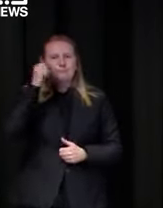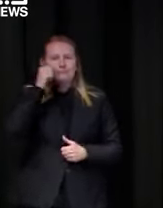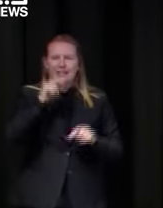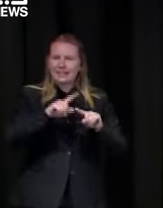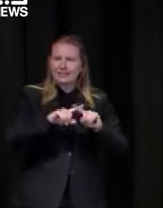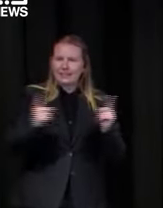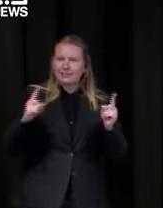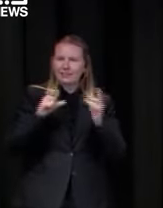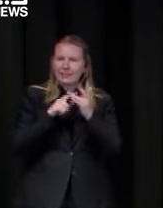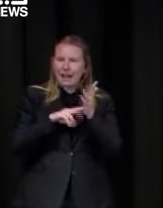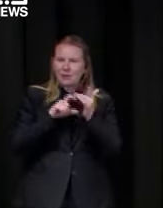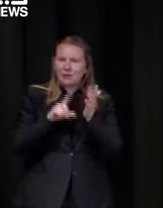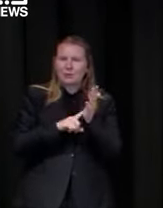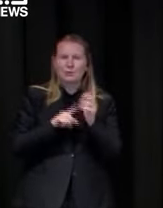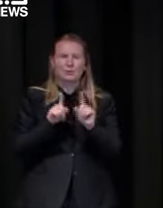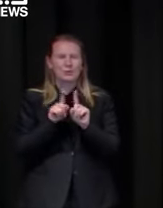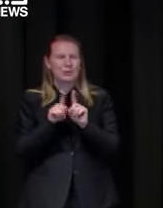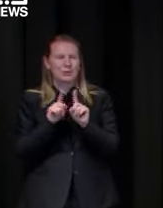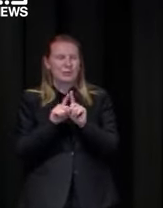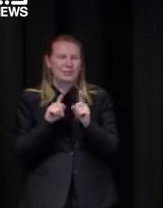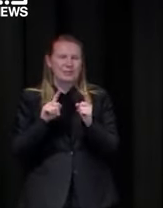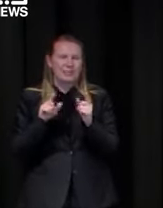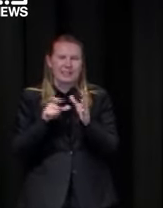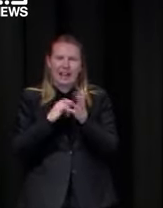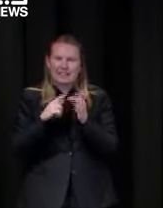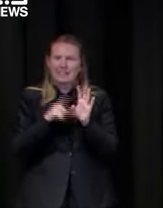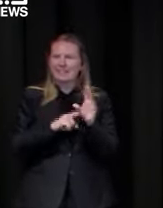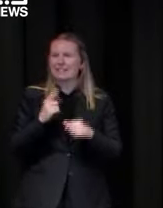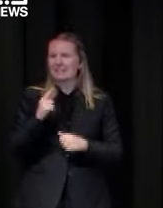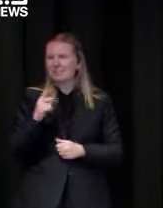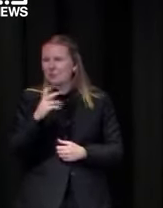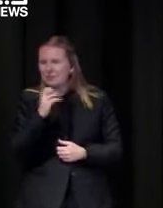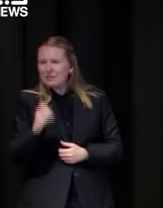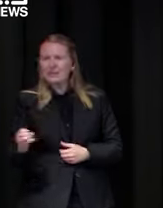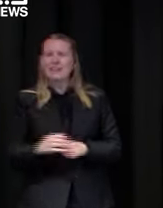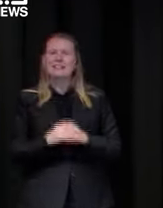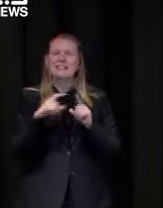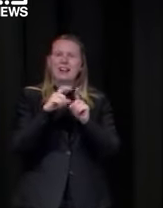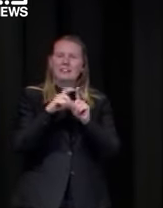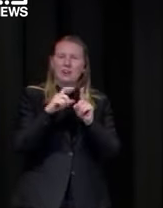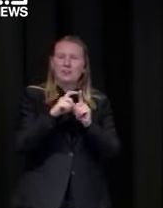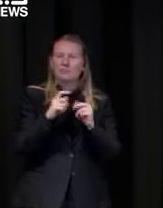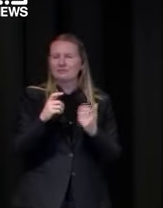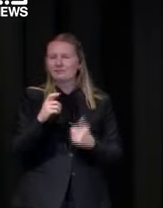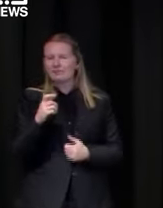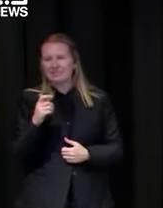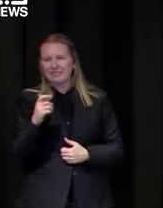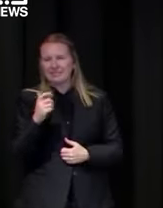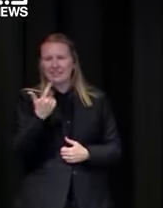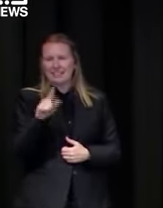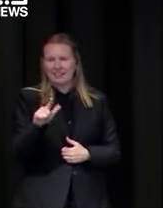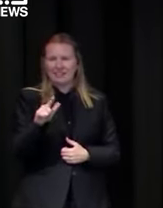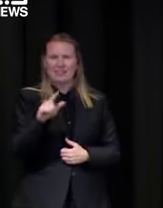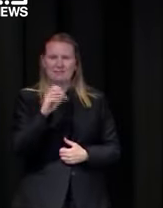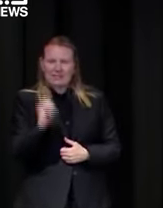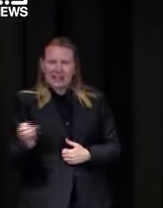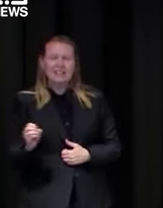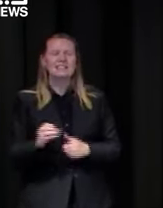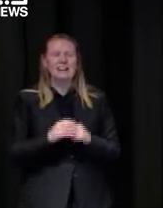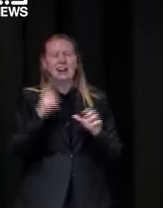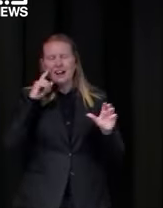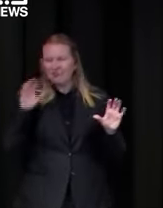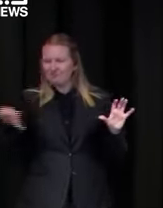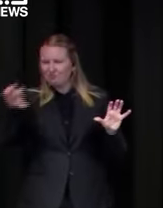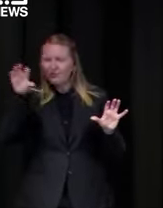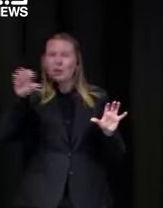casey 75 from memory a cardina to 72 percent dandenong 70 and we've been talking over the last week or two around all those additional